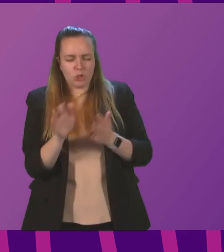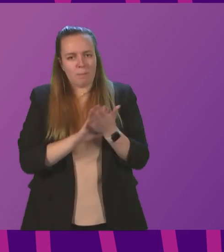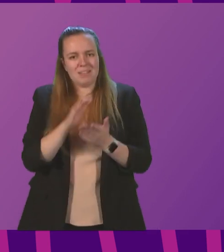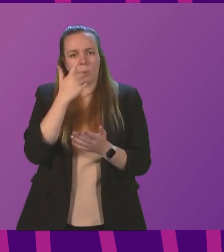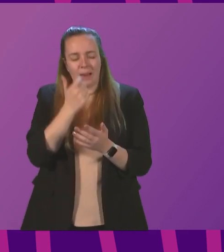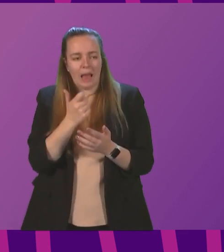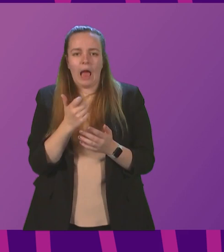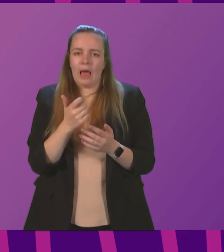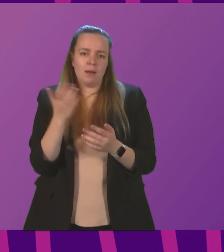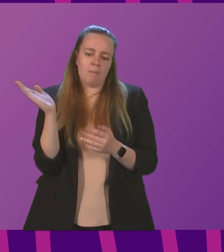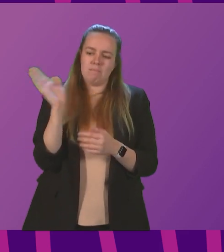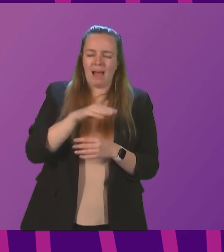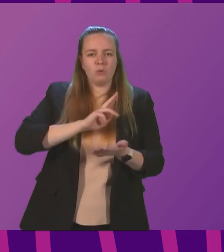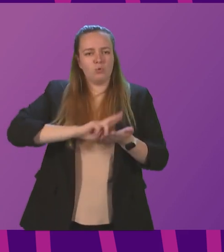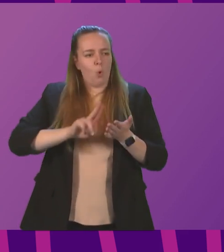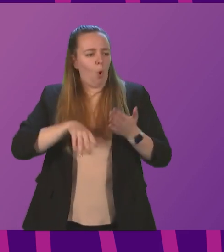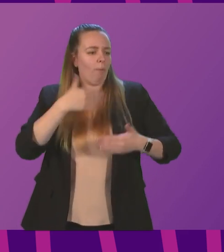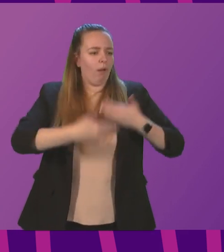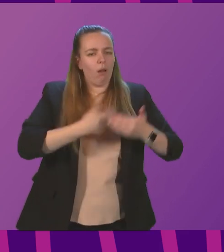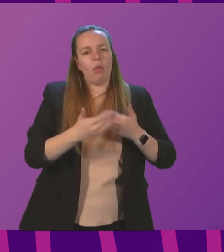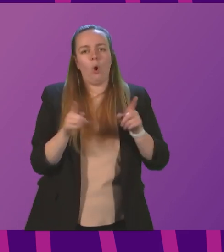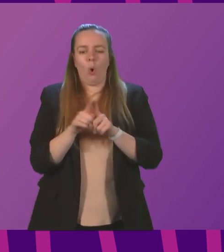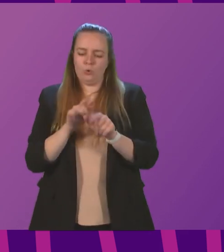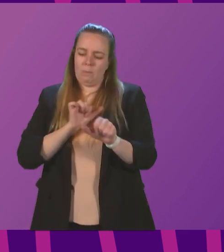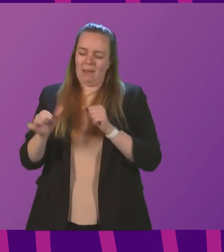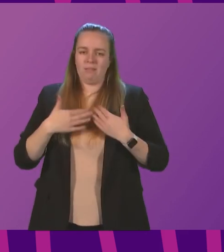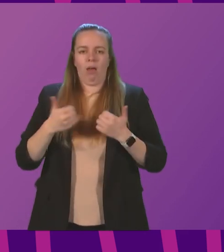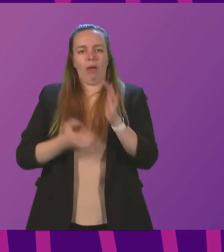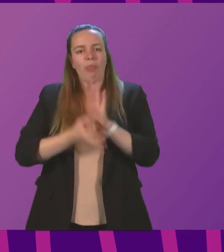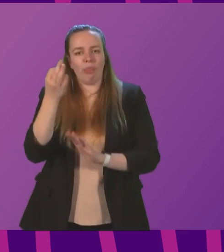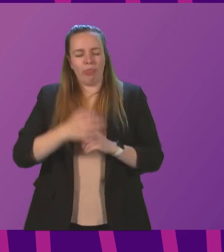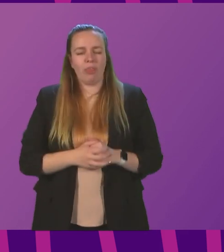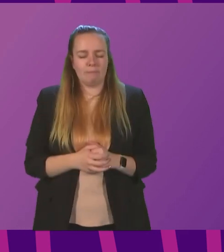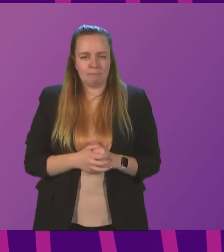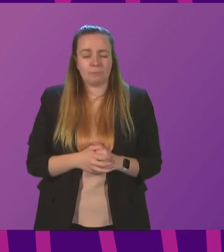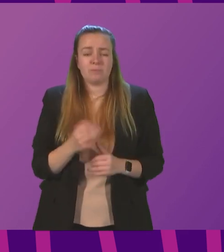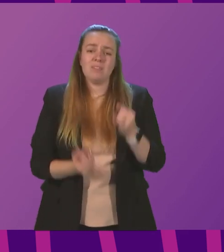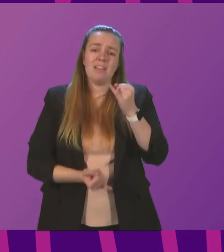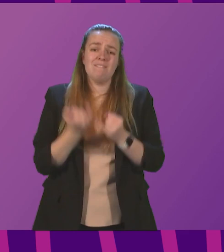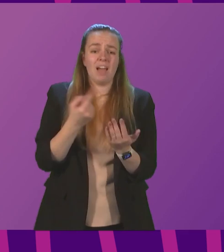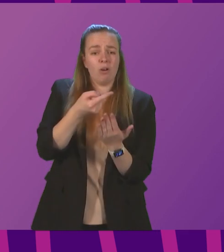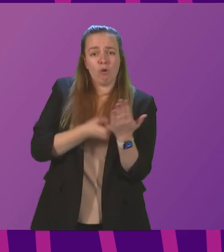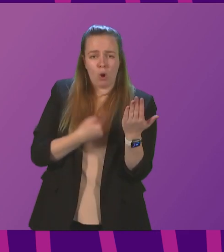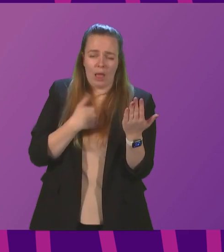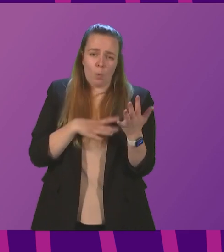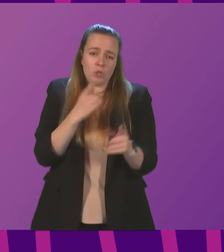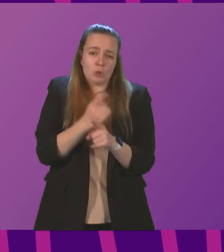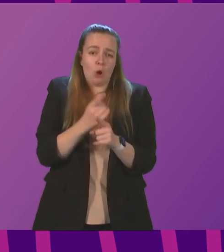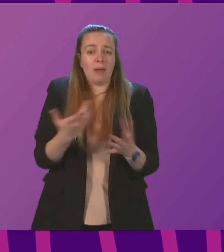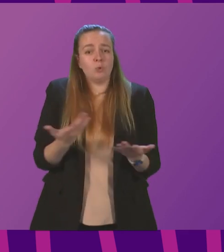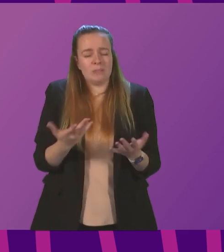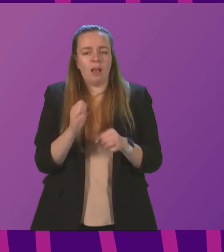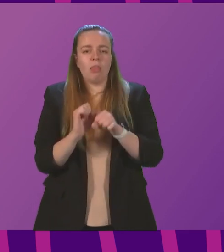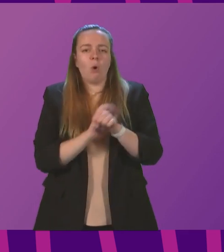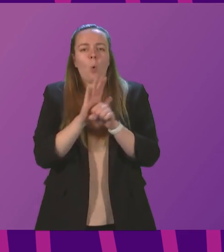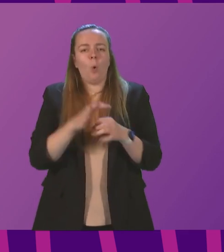return both to greater normality and to better health. The final mitigation measure I want to talk about today is the